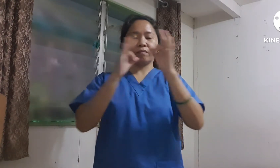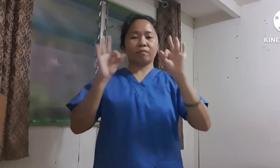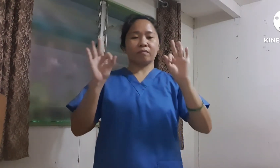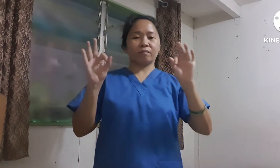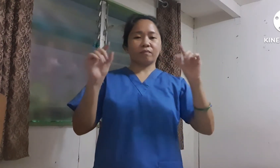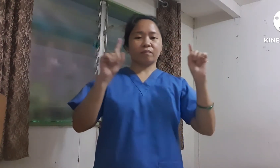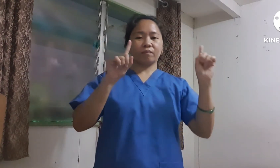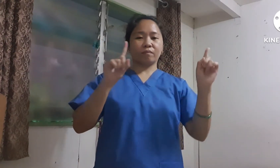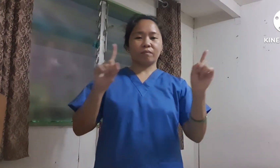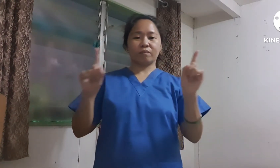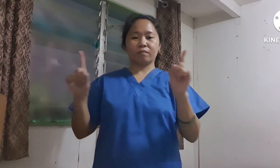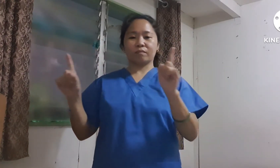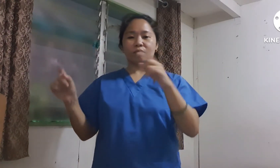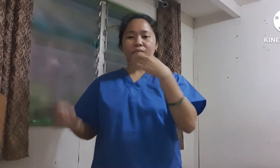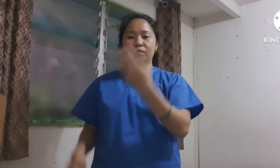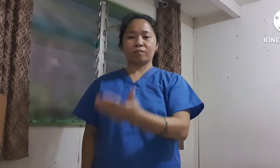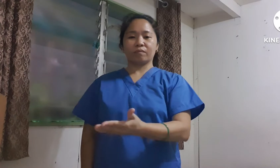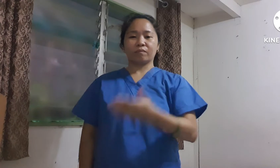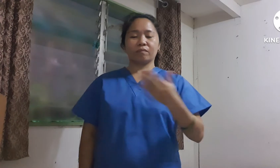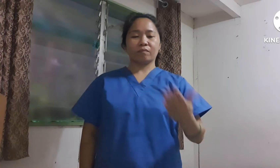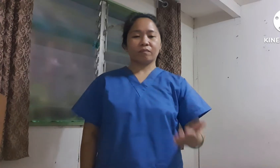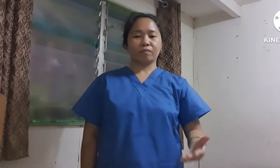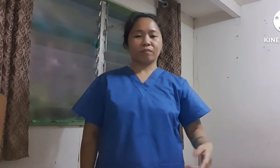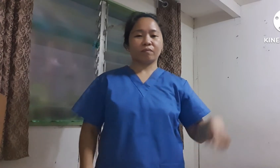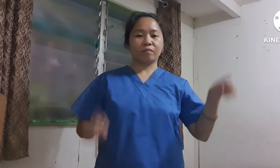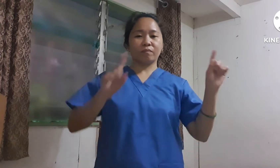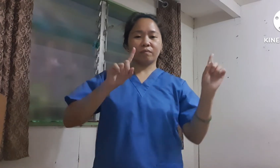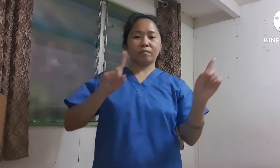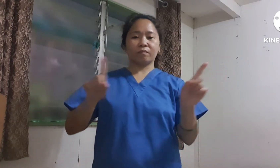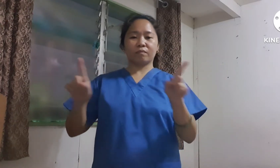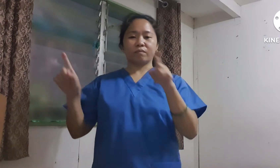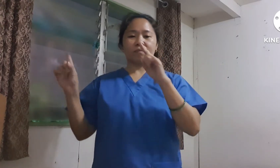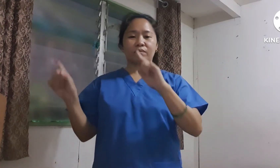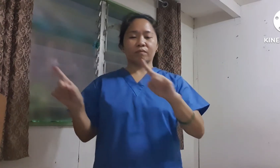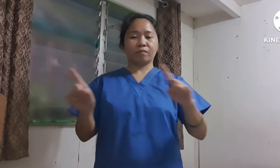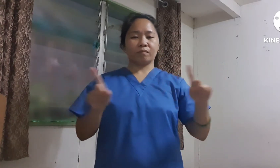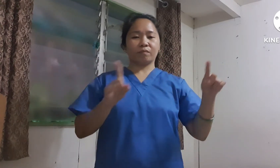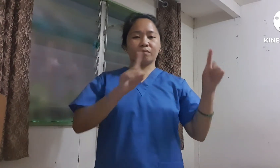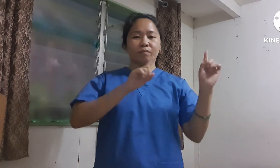Free to do the things I want to do.